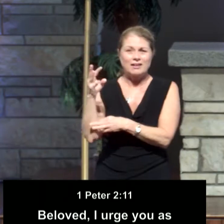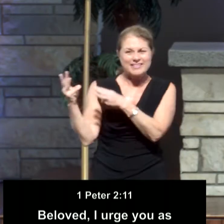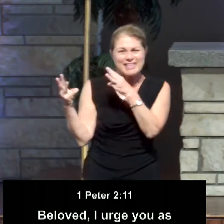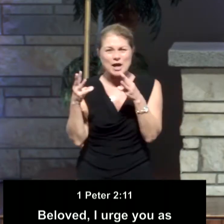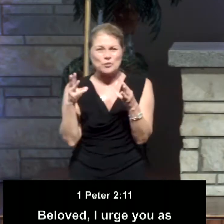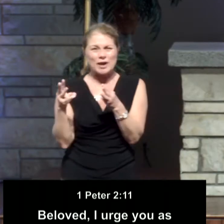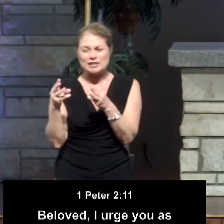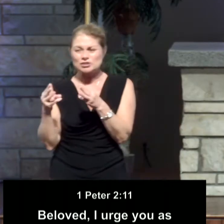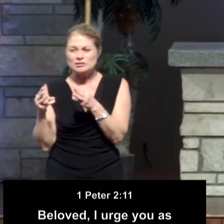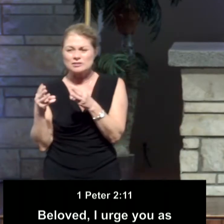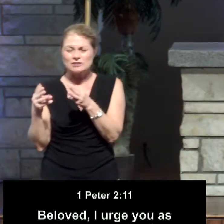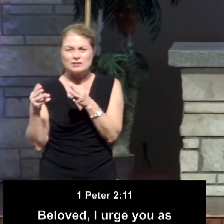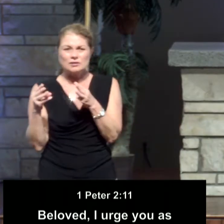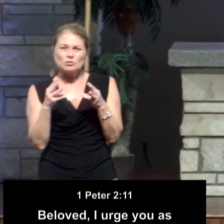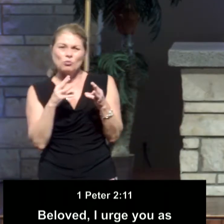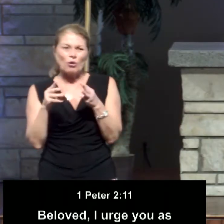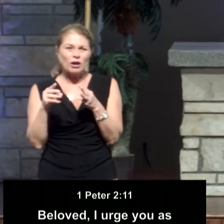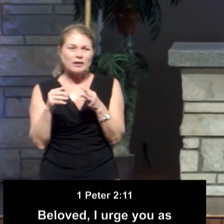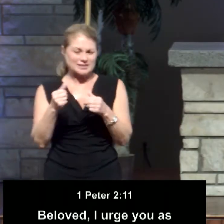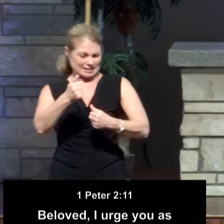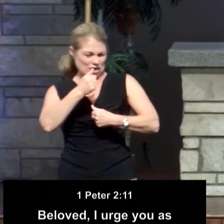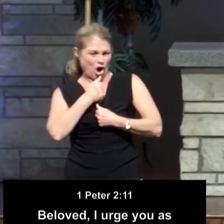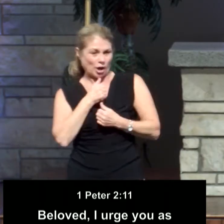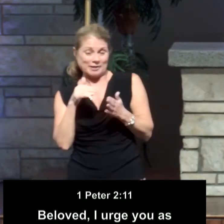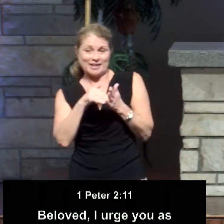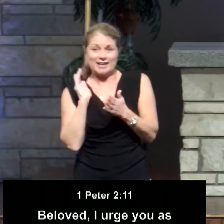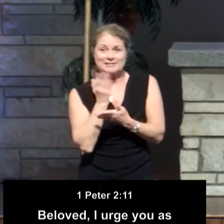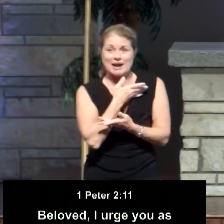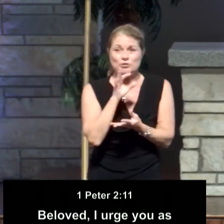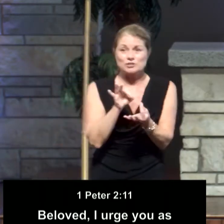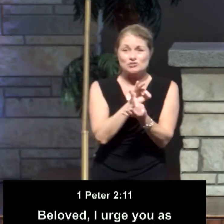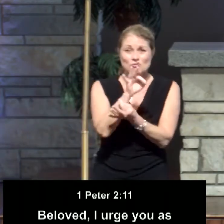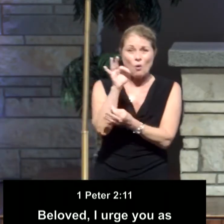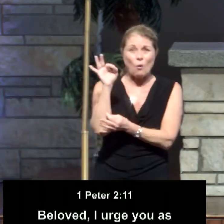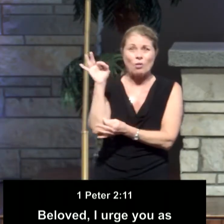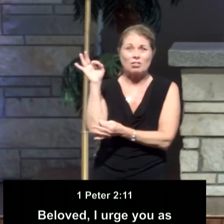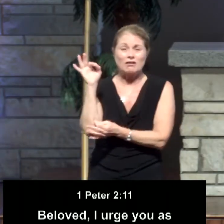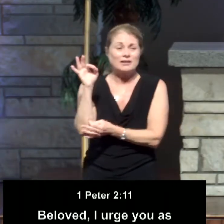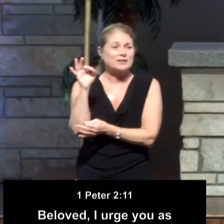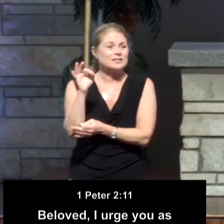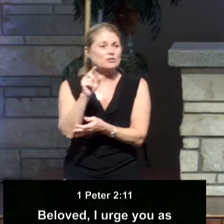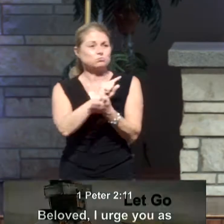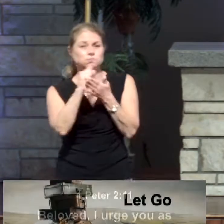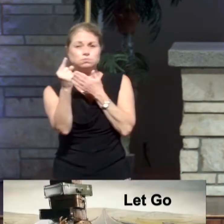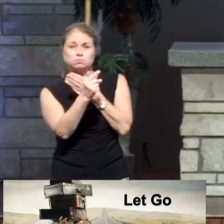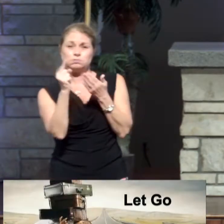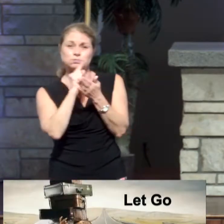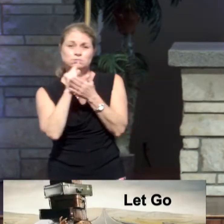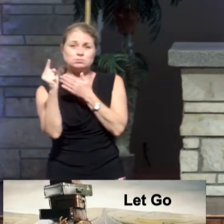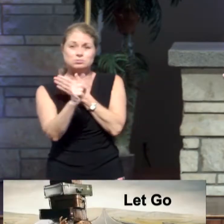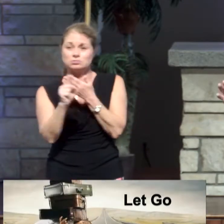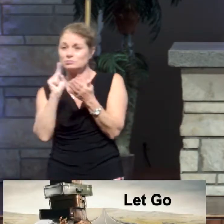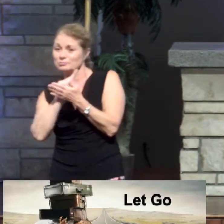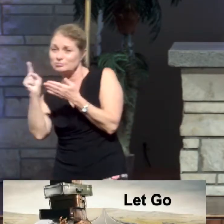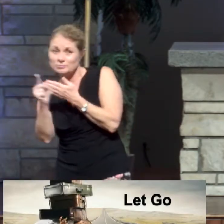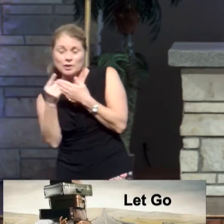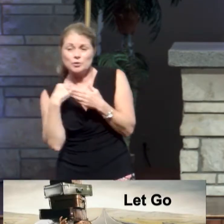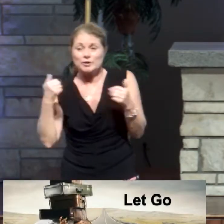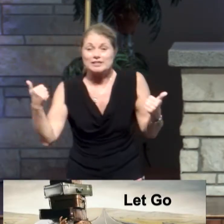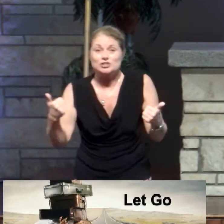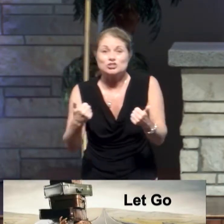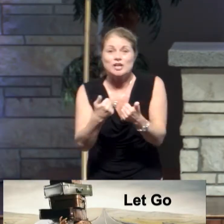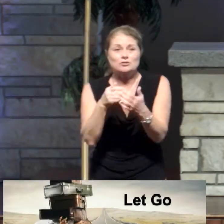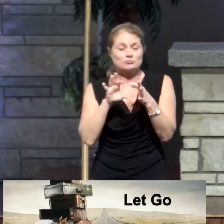it sends an army against our soul. And so over the next couple of weeks, we're going to challenge you to let go.